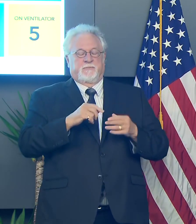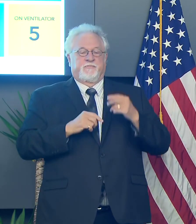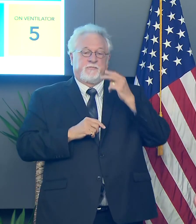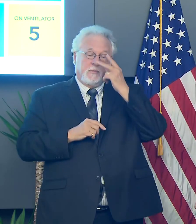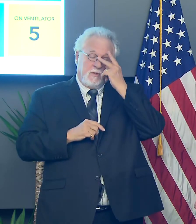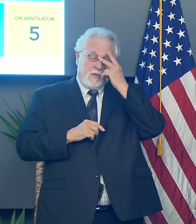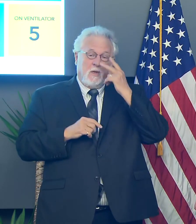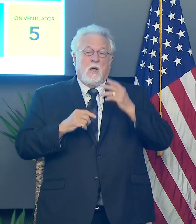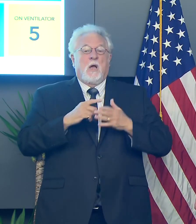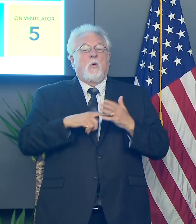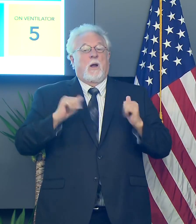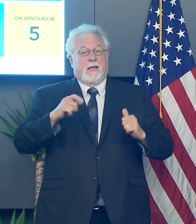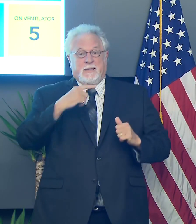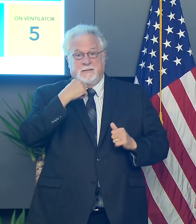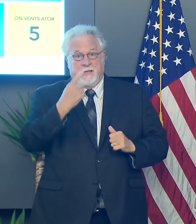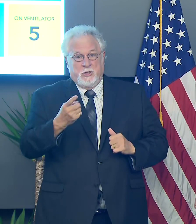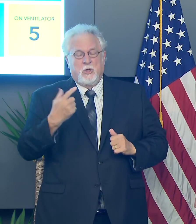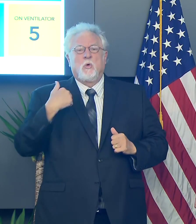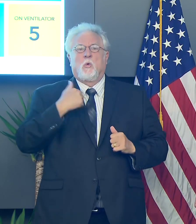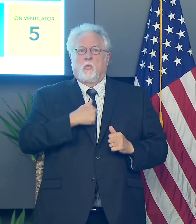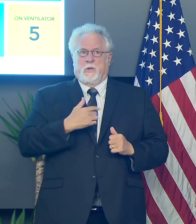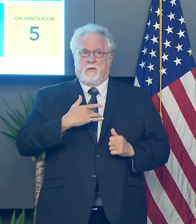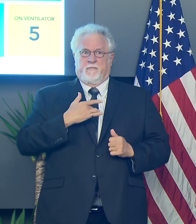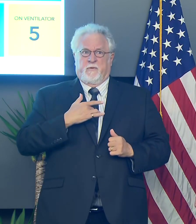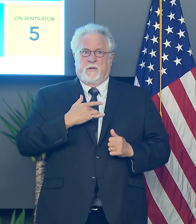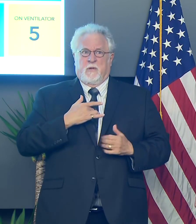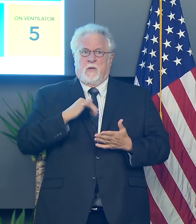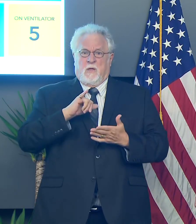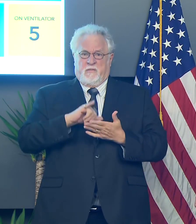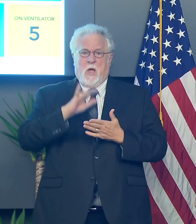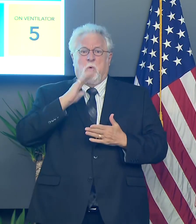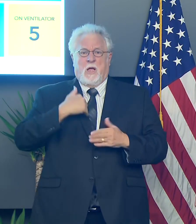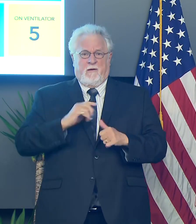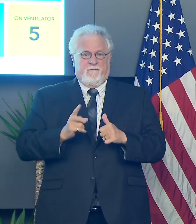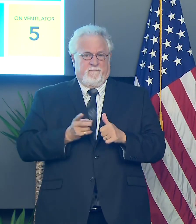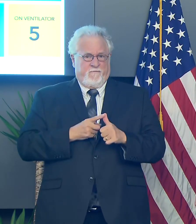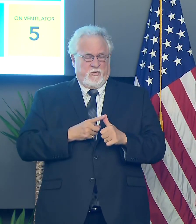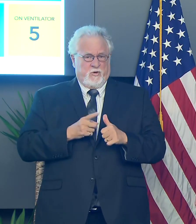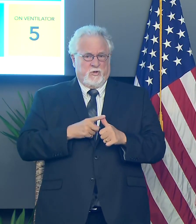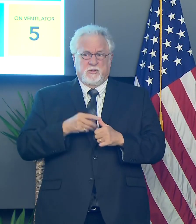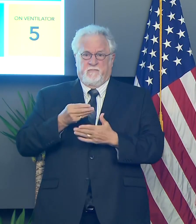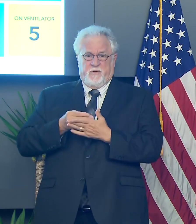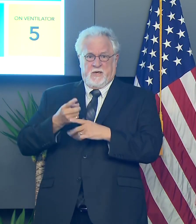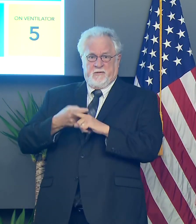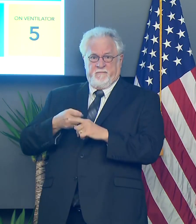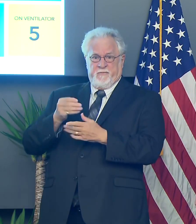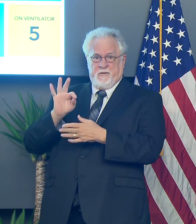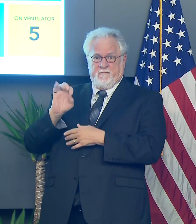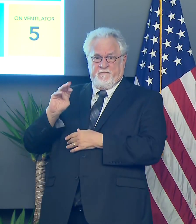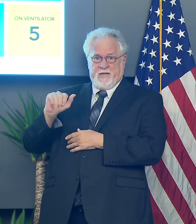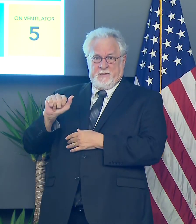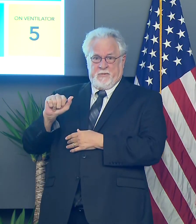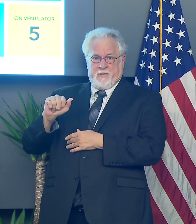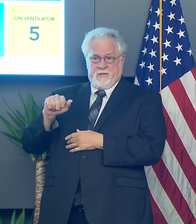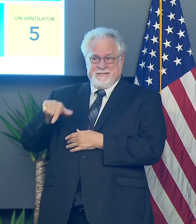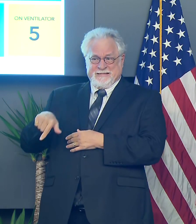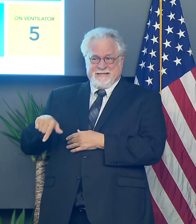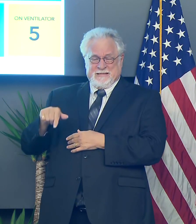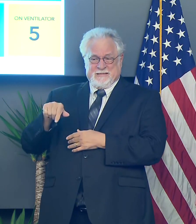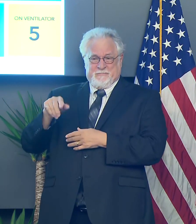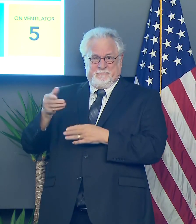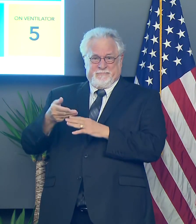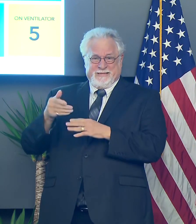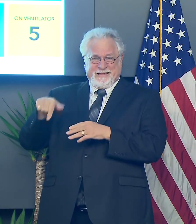Uh, what, what I can tell you is we believe that we will have the first round of funding from FEMA by the end of this week